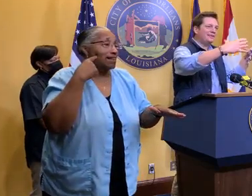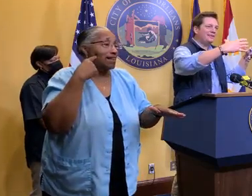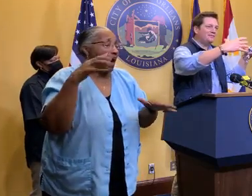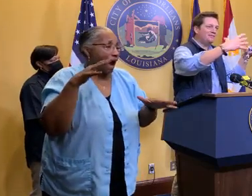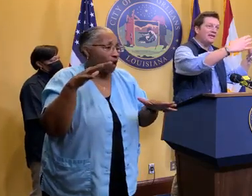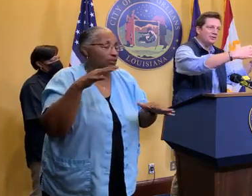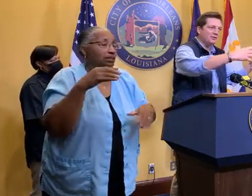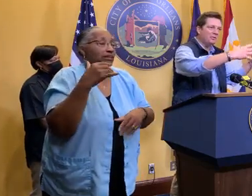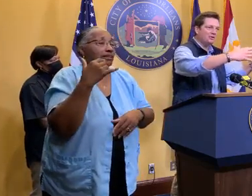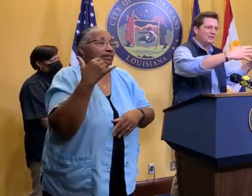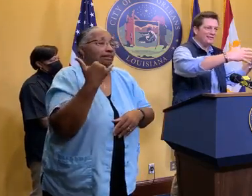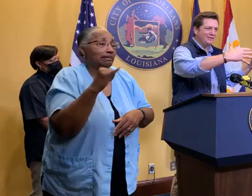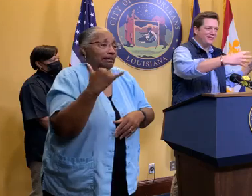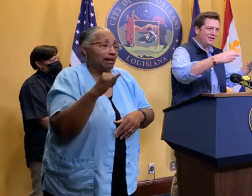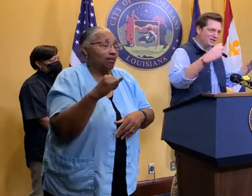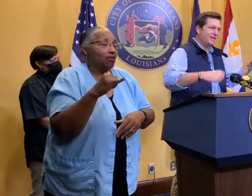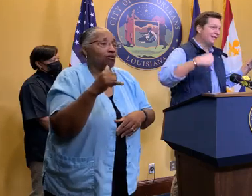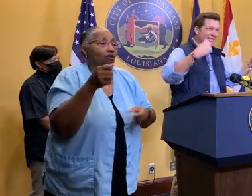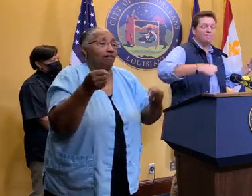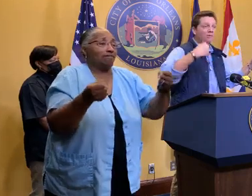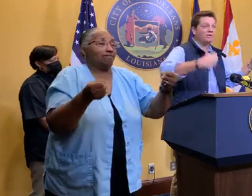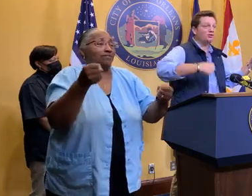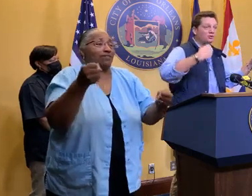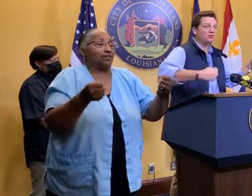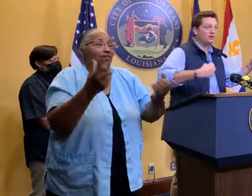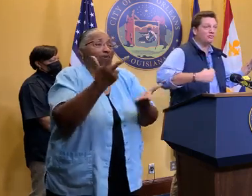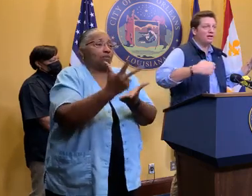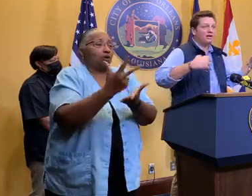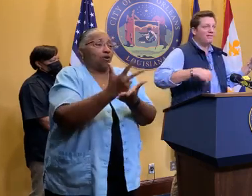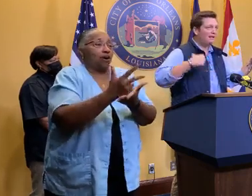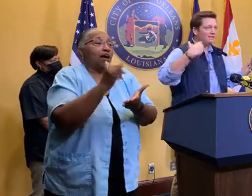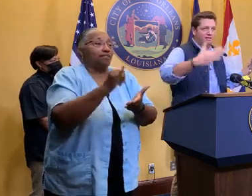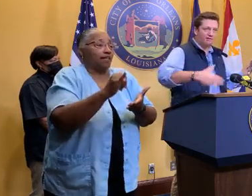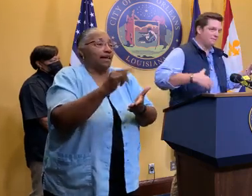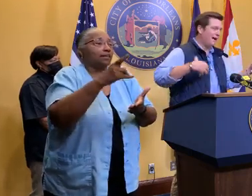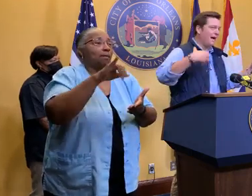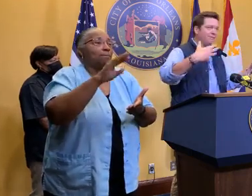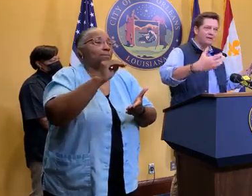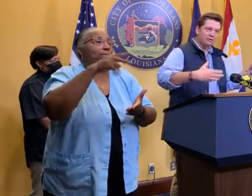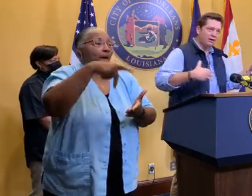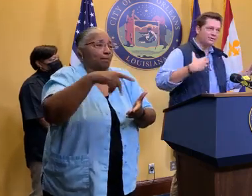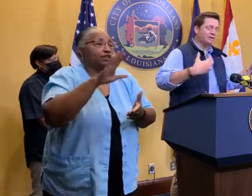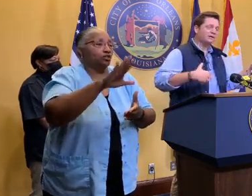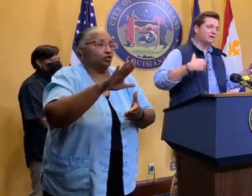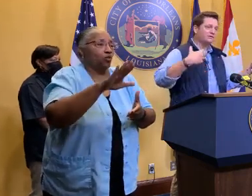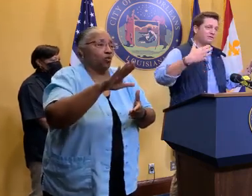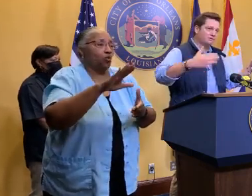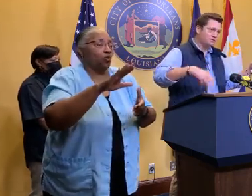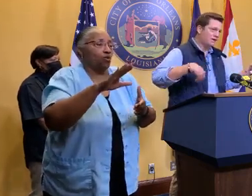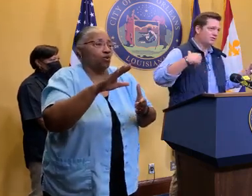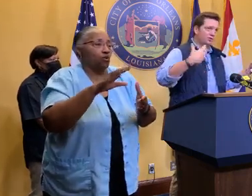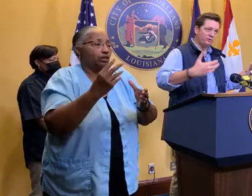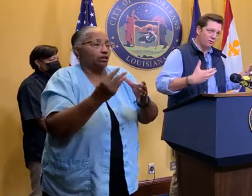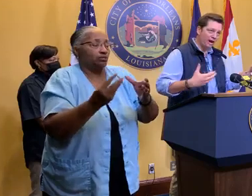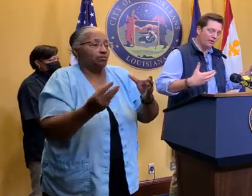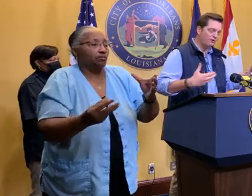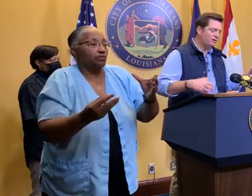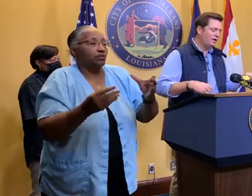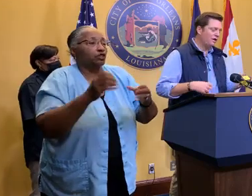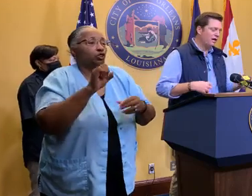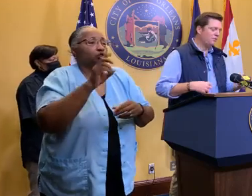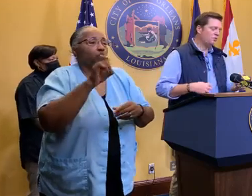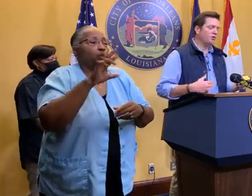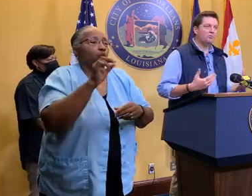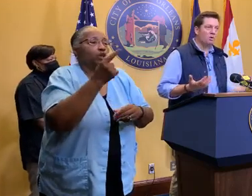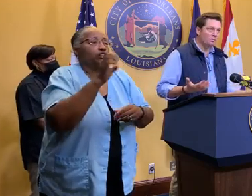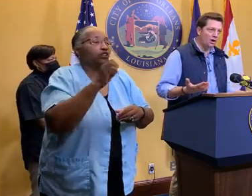vehicle parked at an intersection that that's pumping your sewerage. That stuff's going to be happening throughout the next 24 hours.